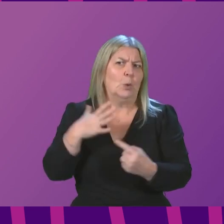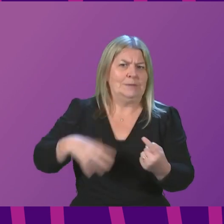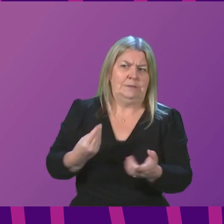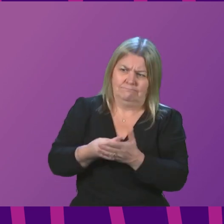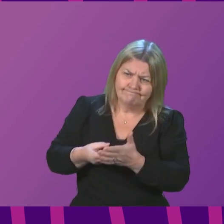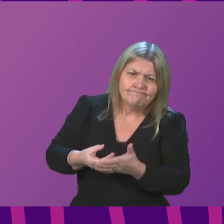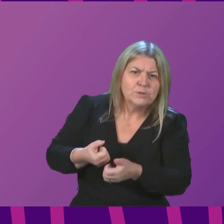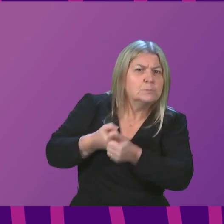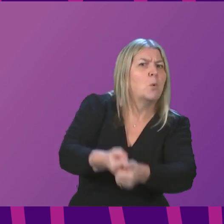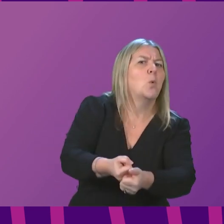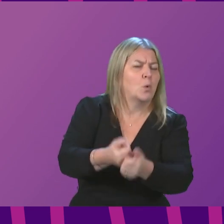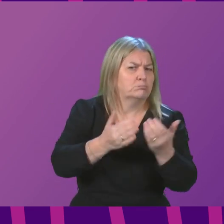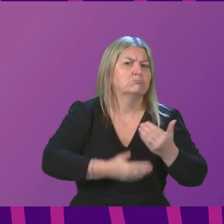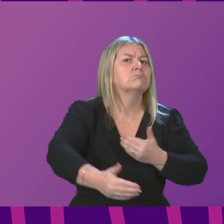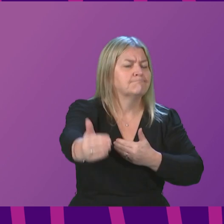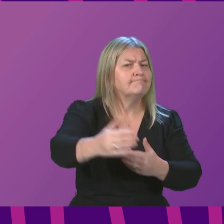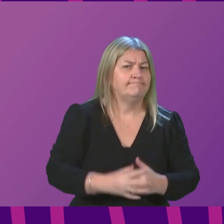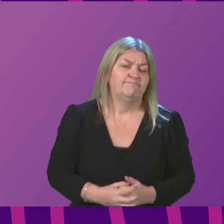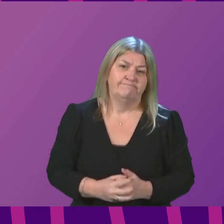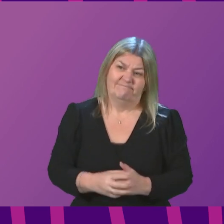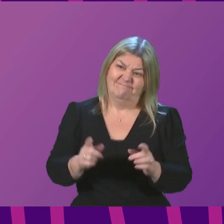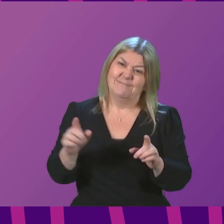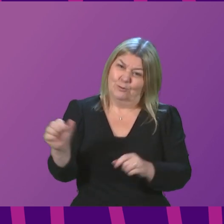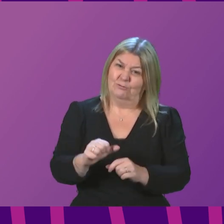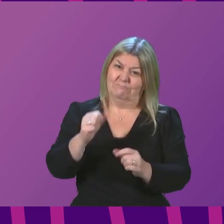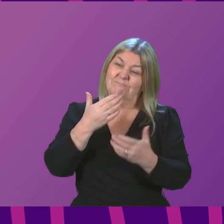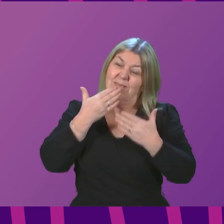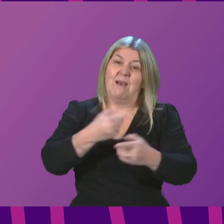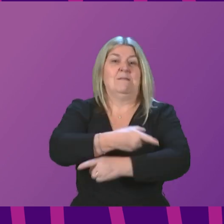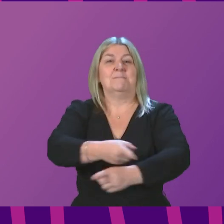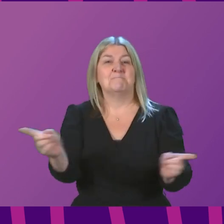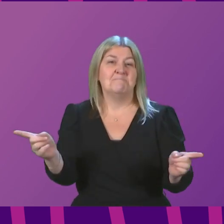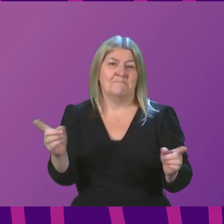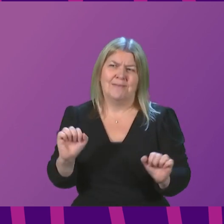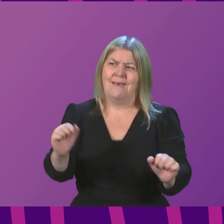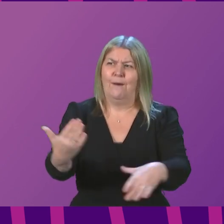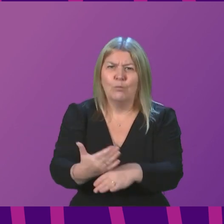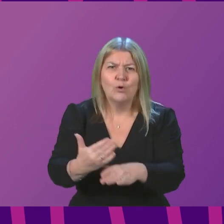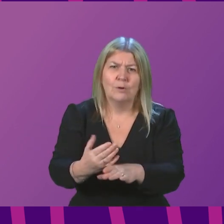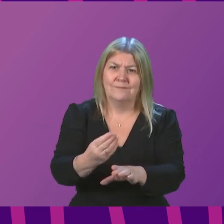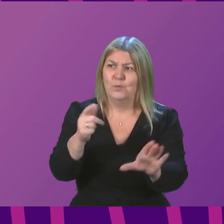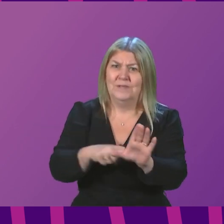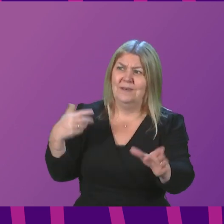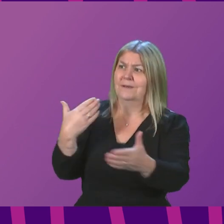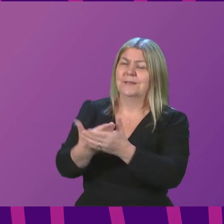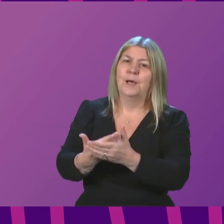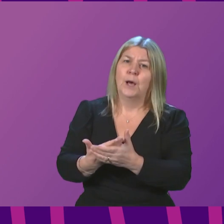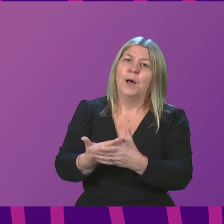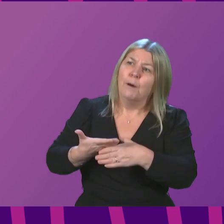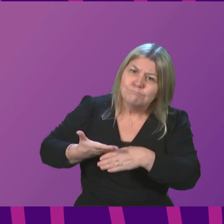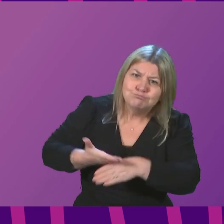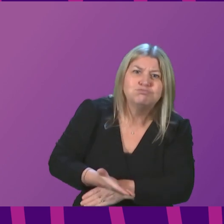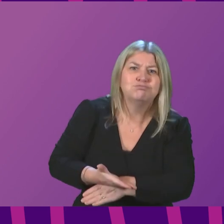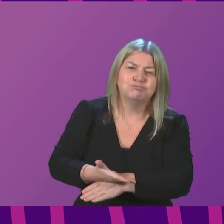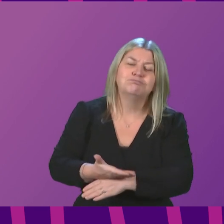take the opportunity to pay tribute to everybody across our research community whose work over the past couple of years has helped us get to